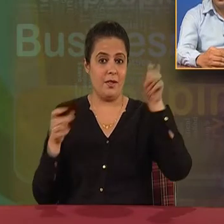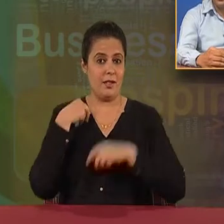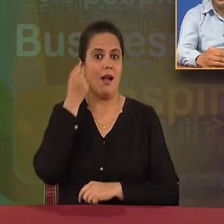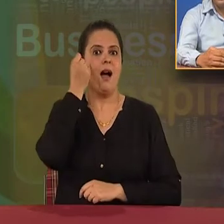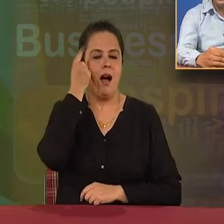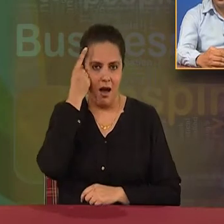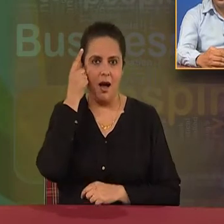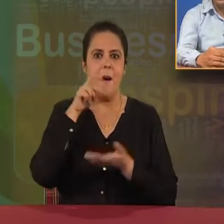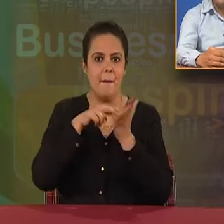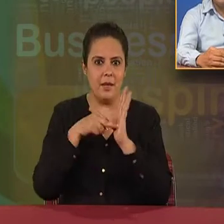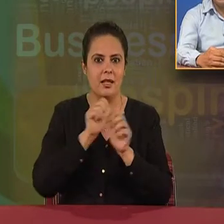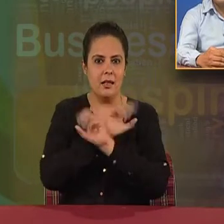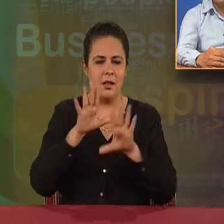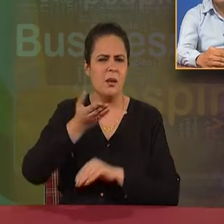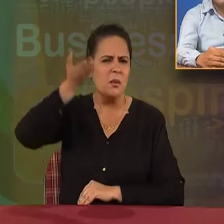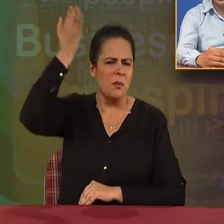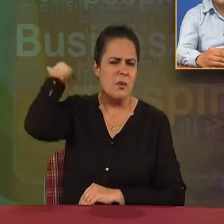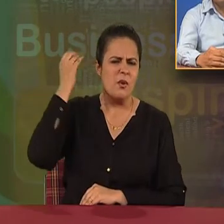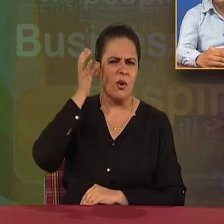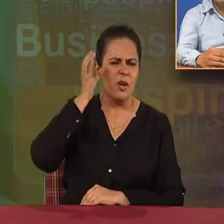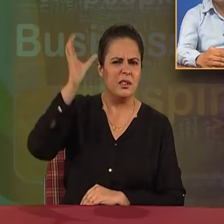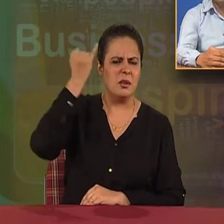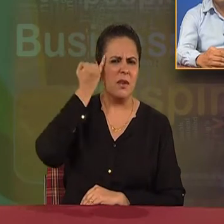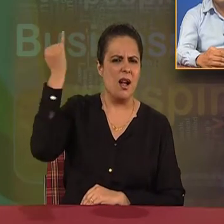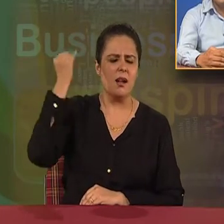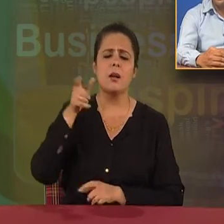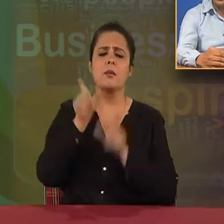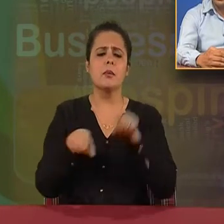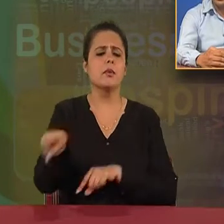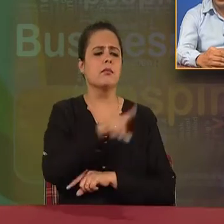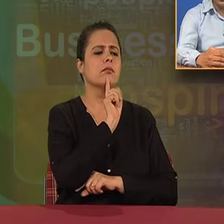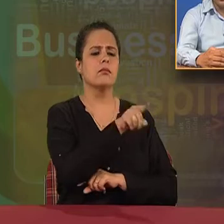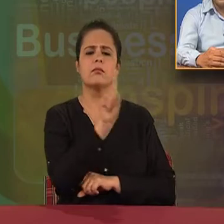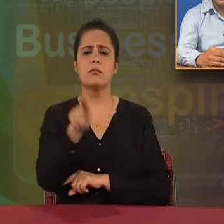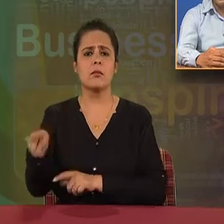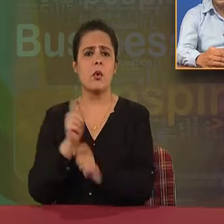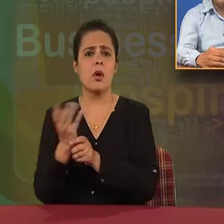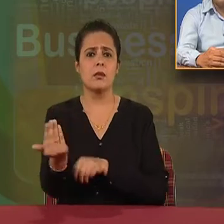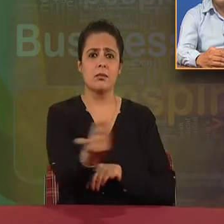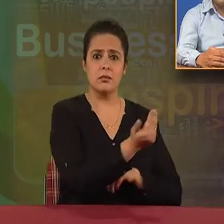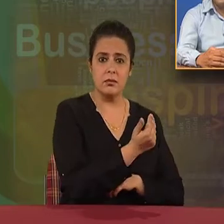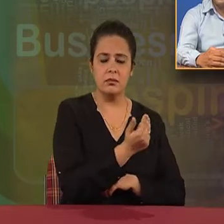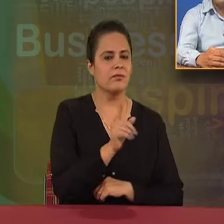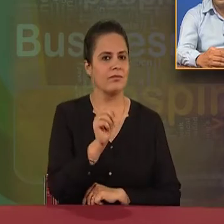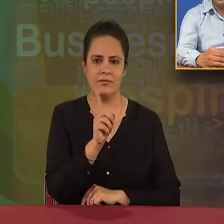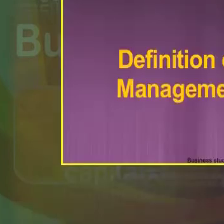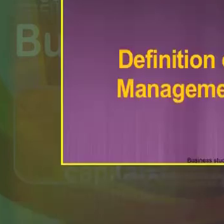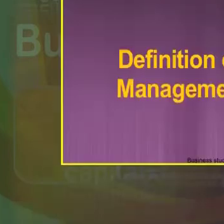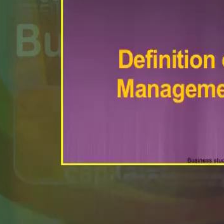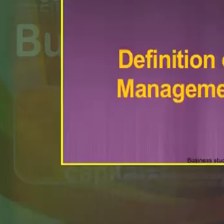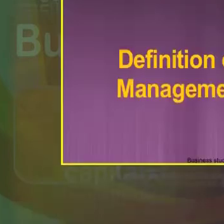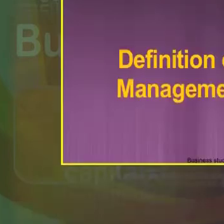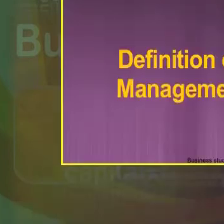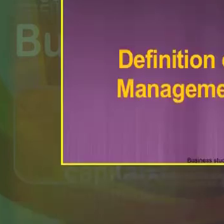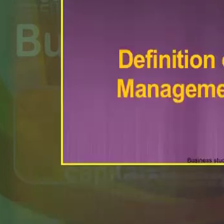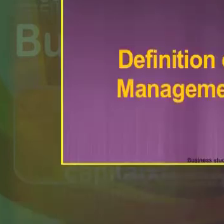Now, we all, the manager and the workers need to work together and only then will be able to achieve what we would